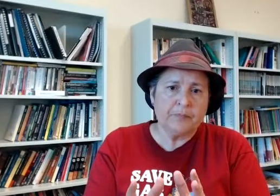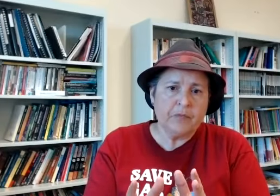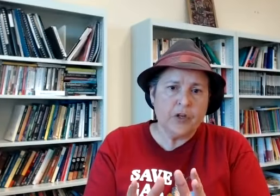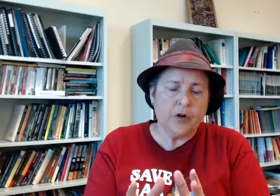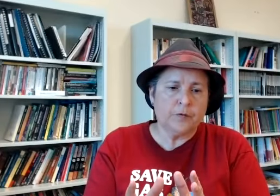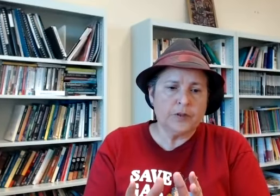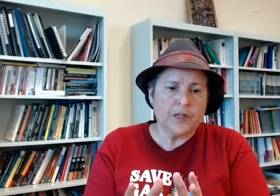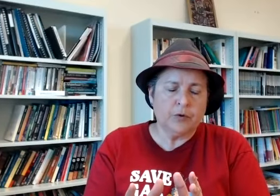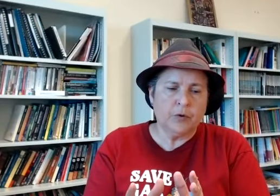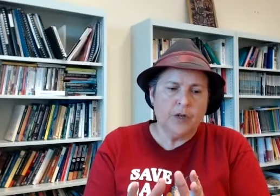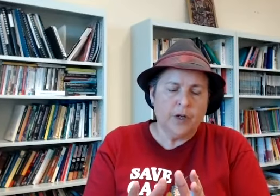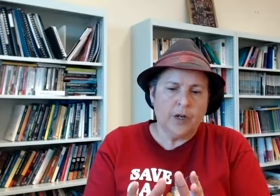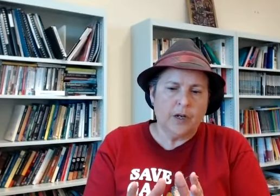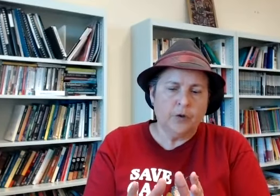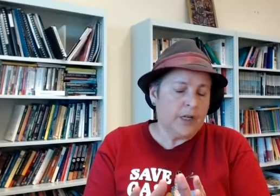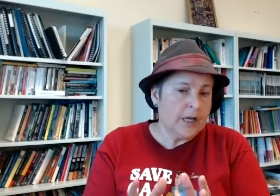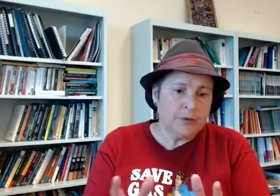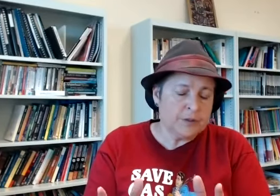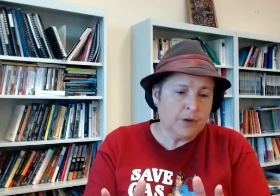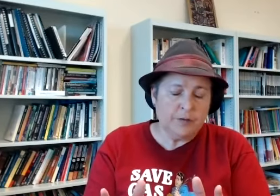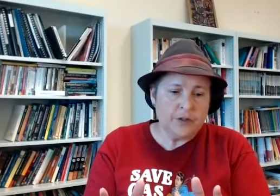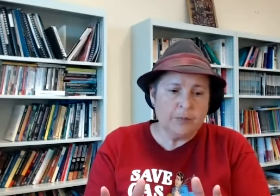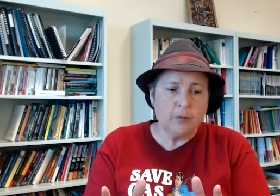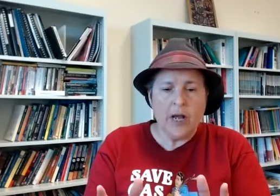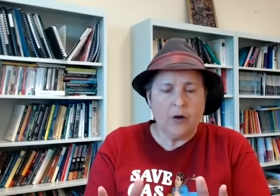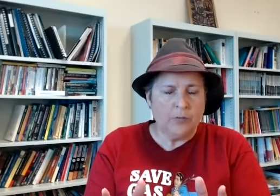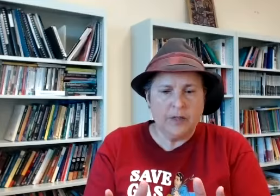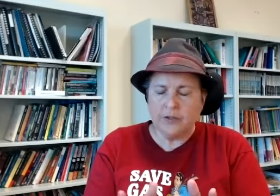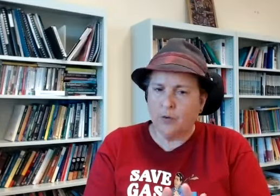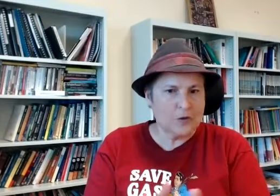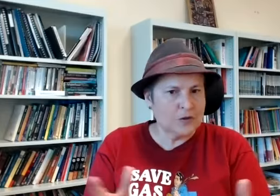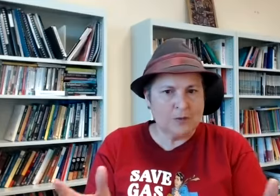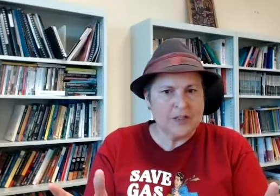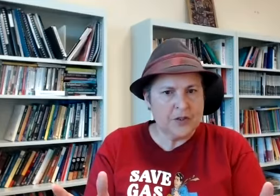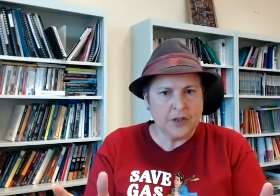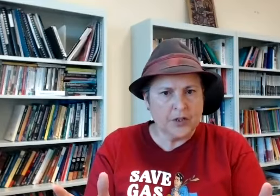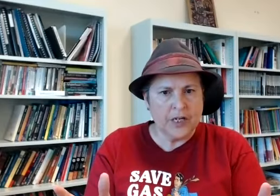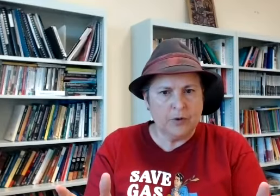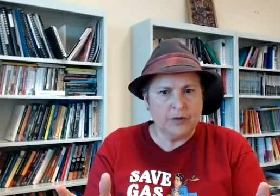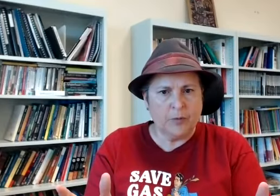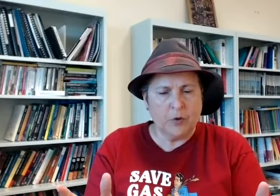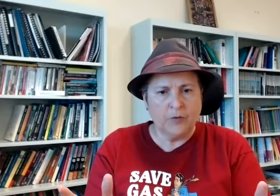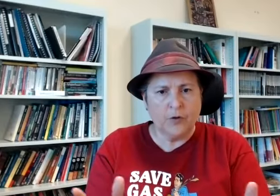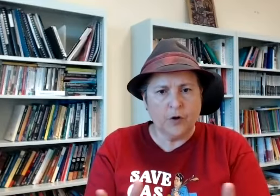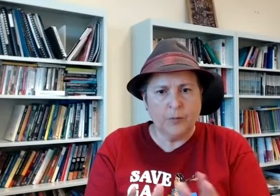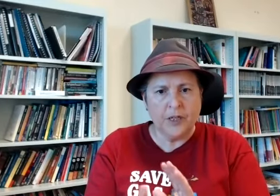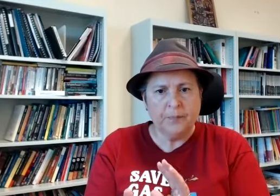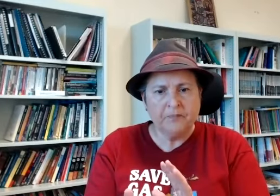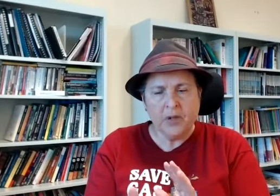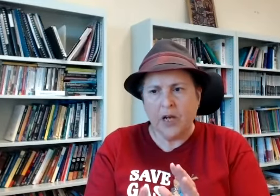you know for example uh looking at ableist privilege i mean wow i mean all sorts of places you can take with from the point of view of comedy um